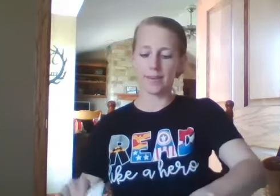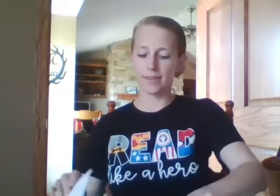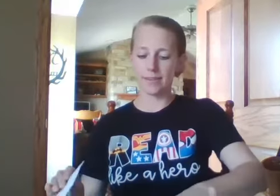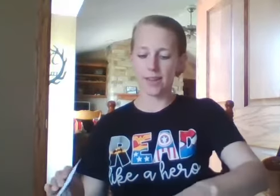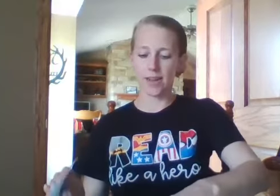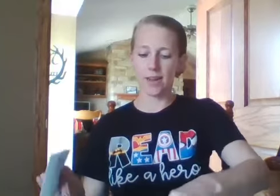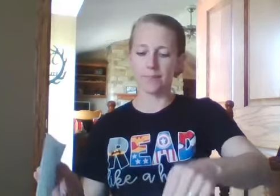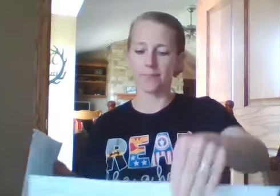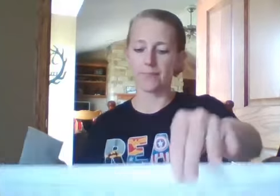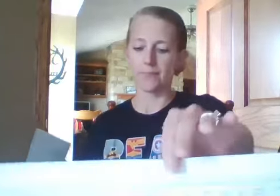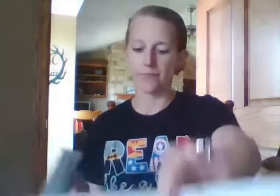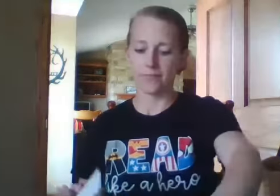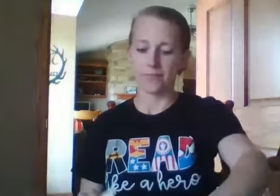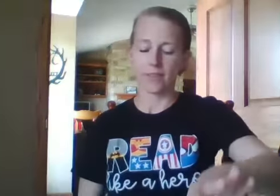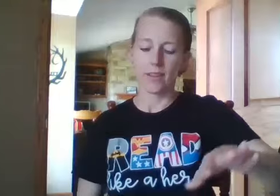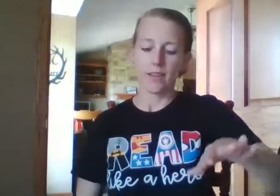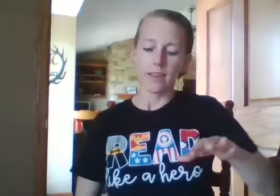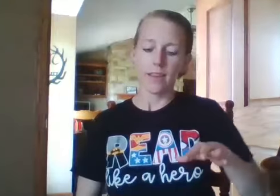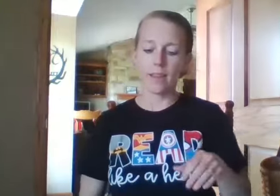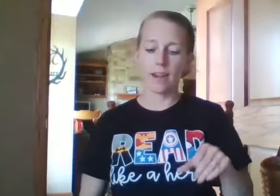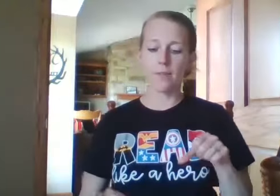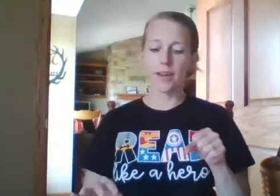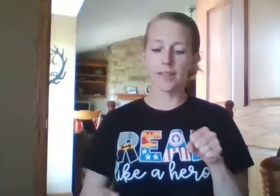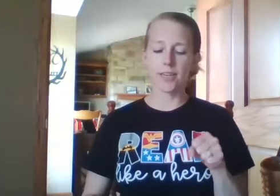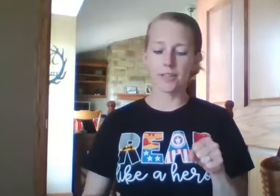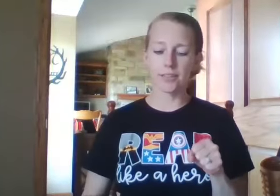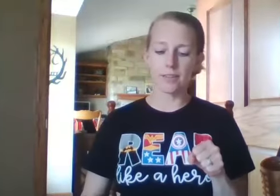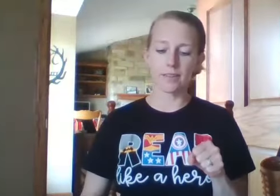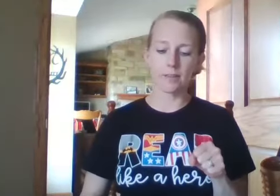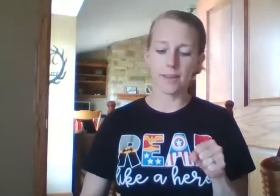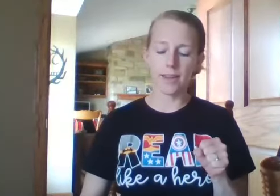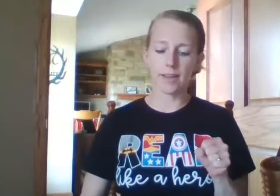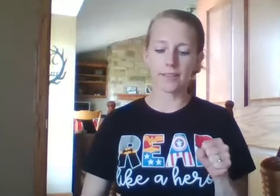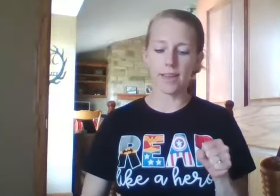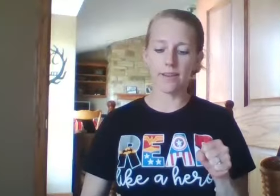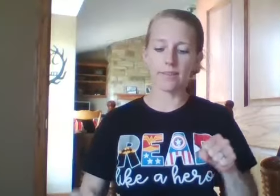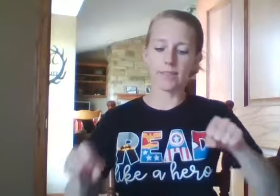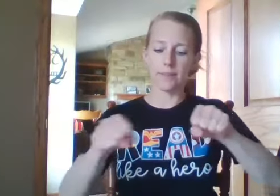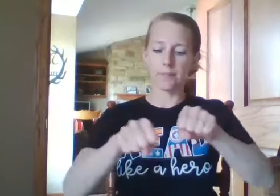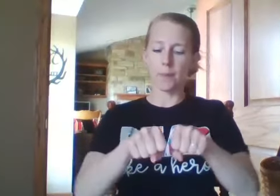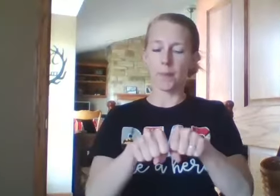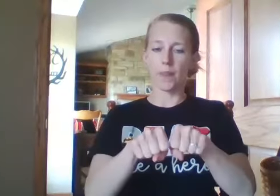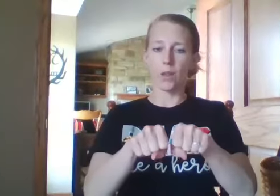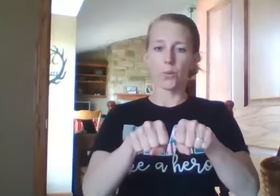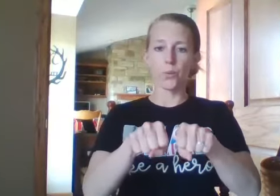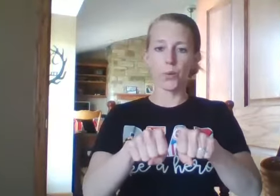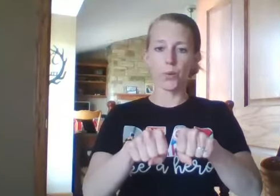Good job. Okay, now we're gonna change the beginning sound. Room.